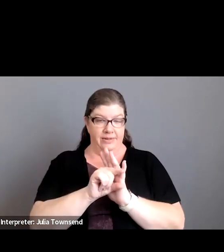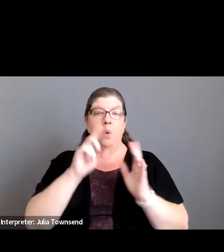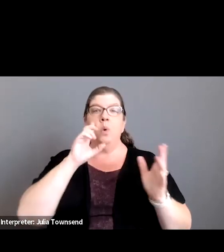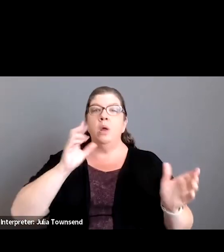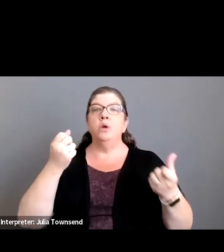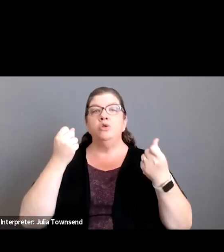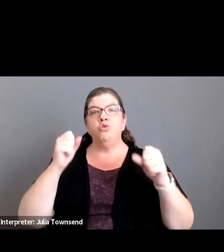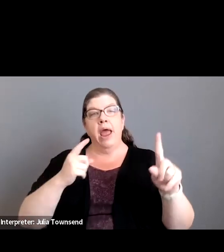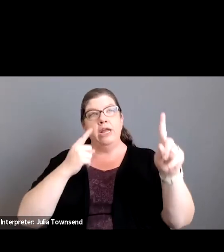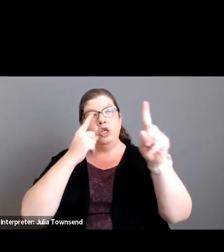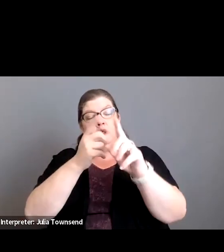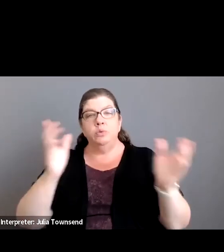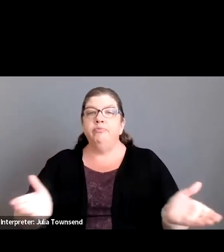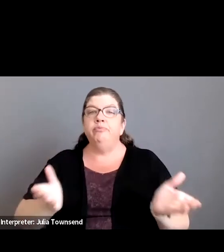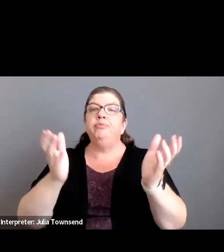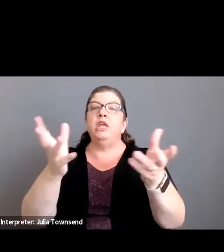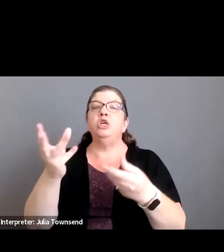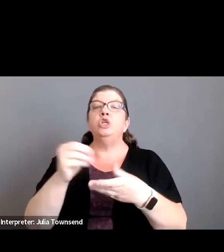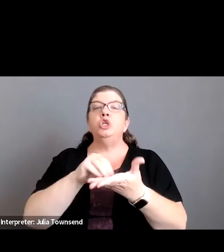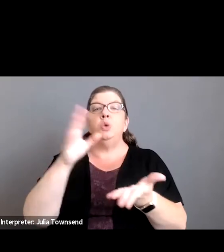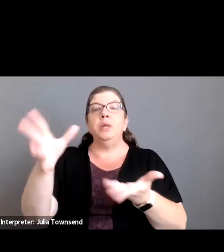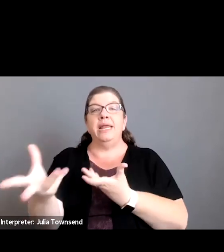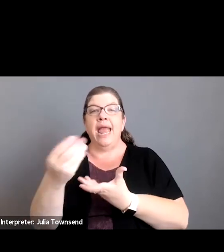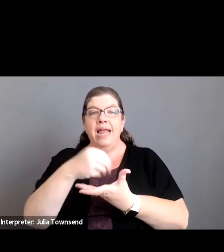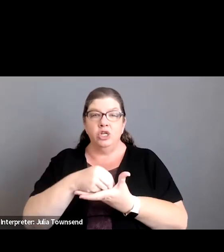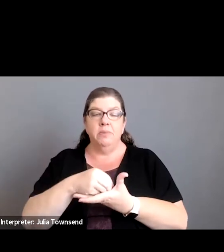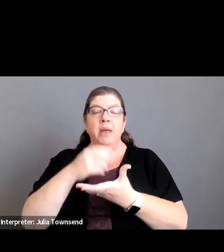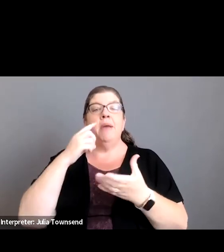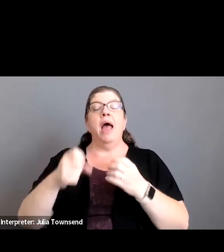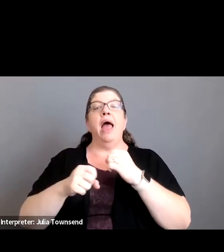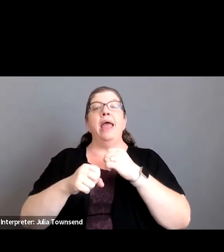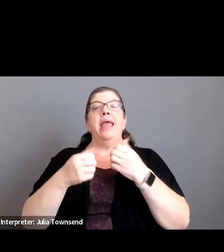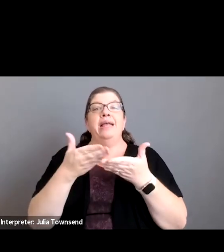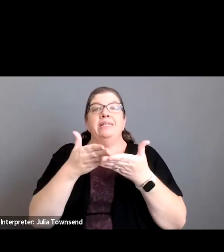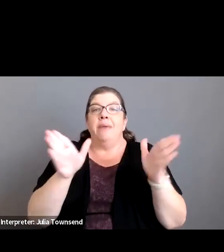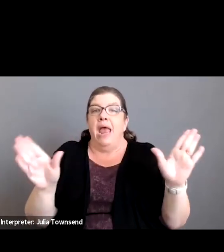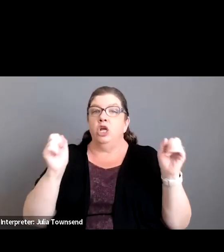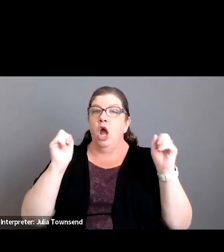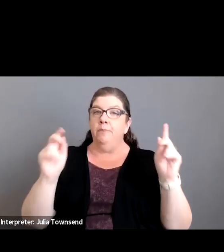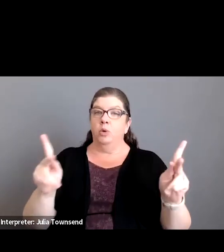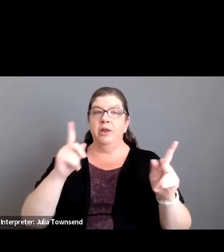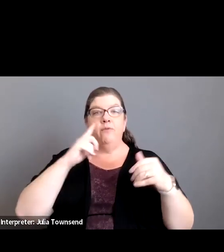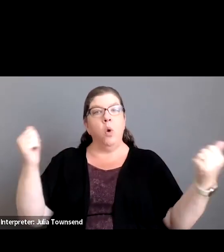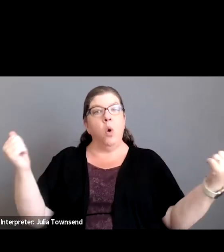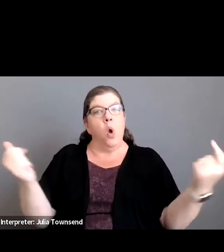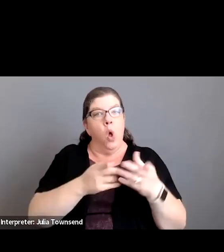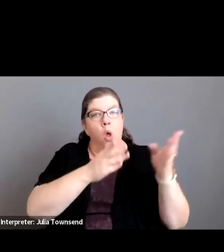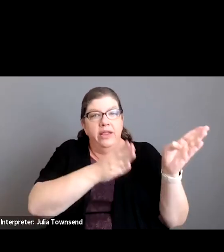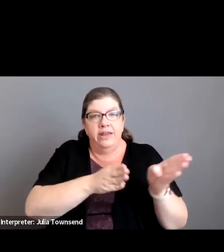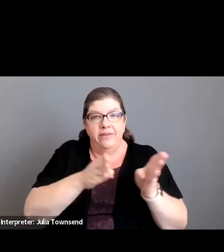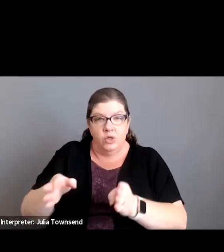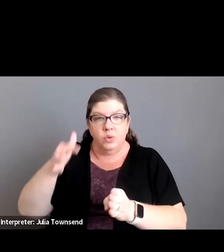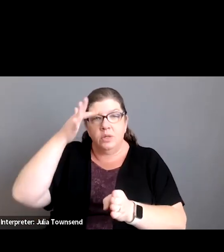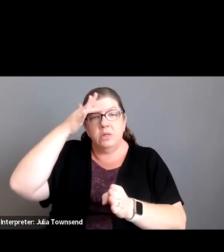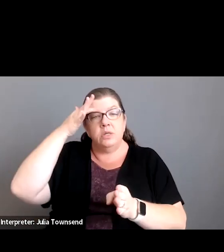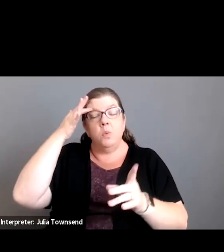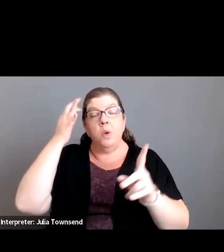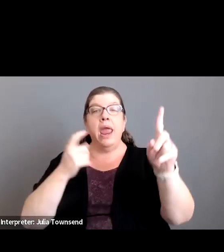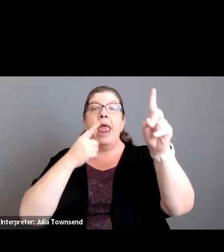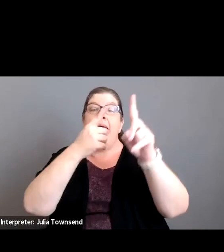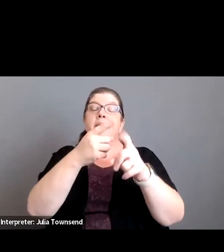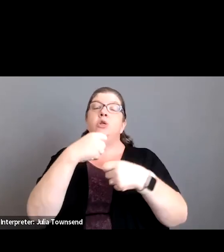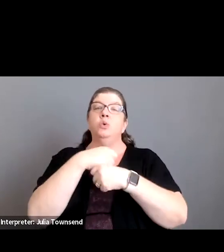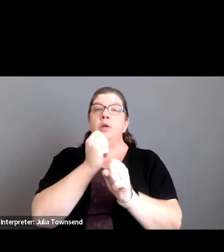more student engagement by expanding opportunities for all individuals and we will aim to create a culture with more